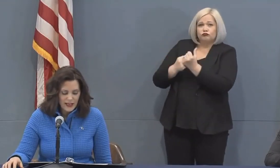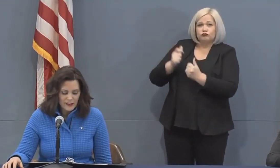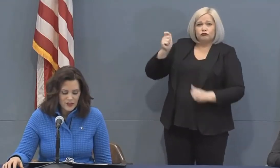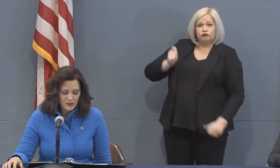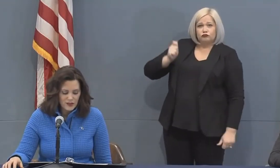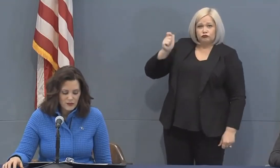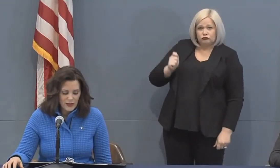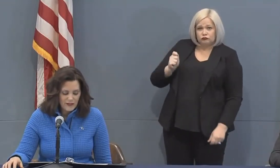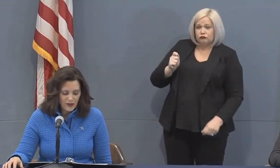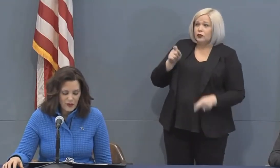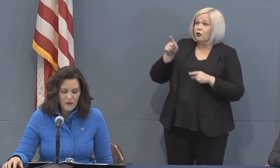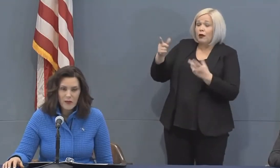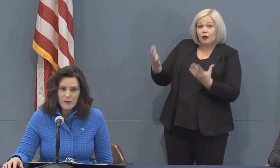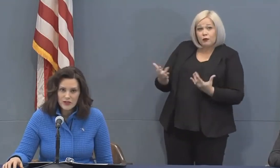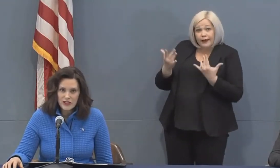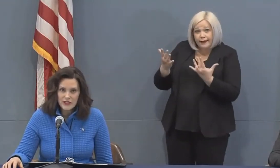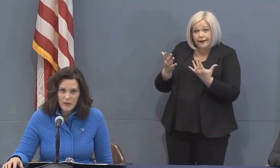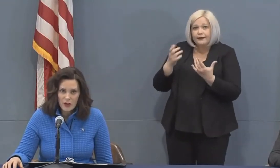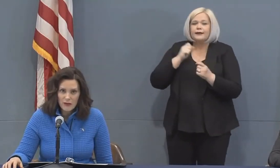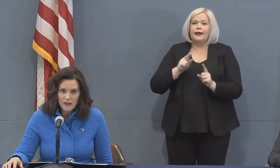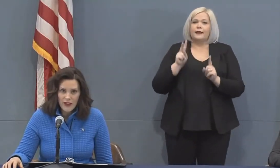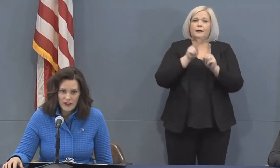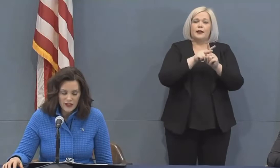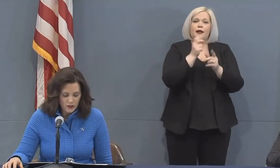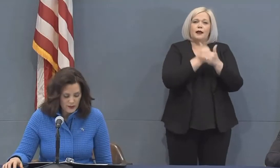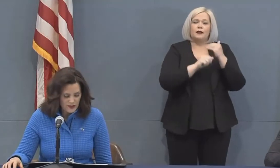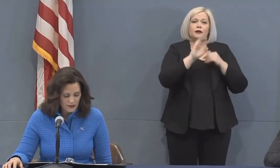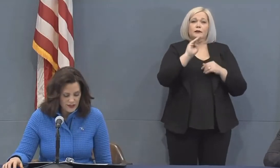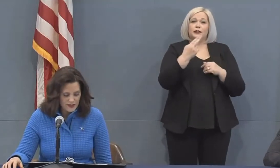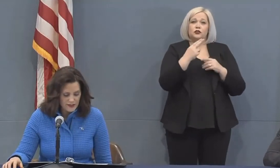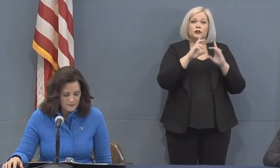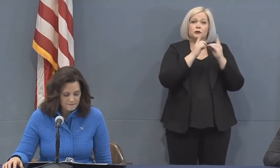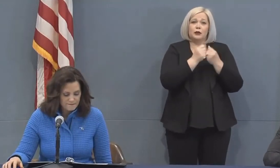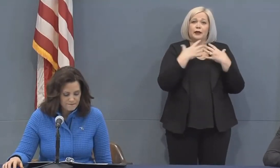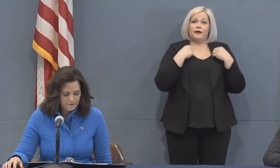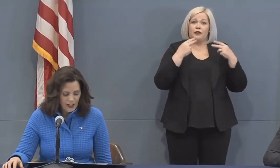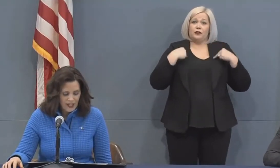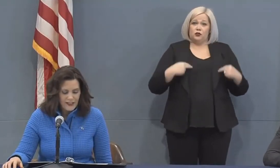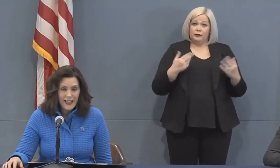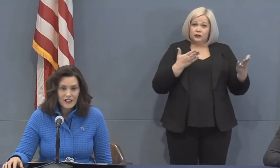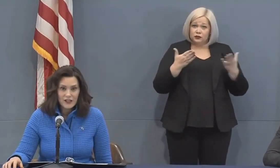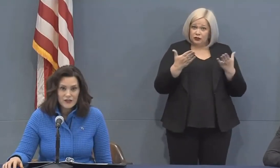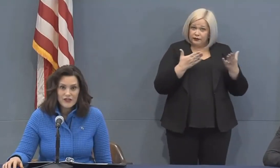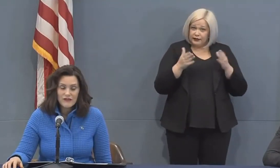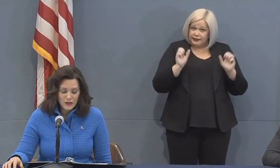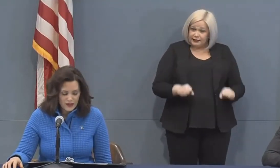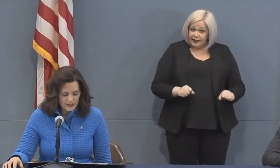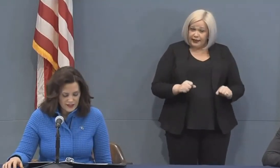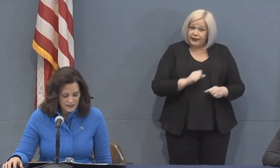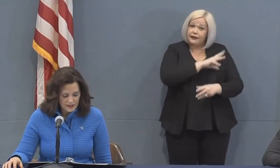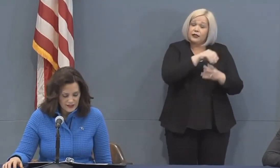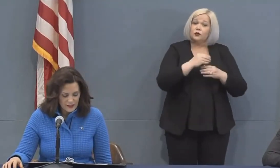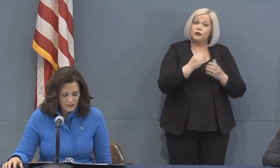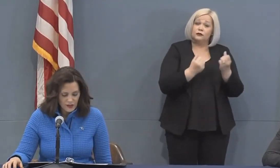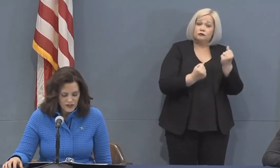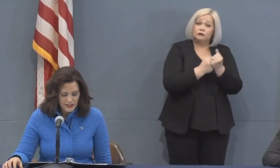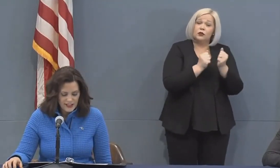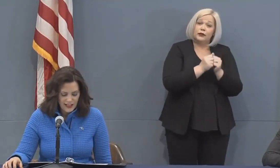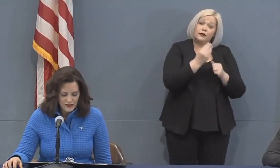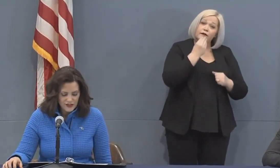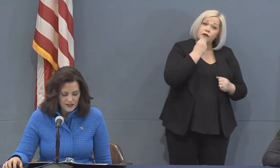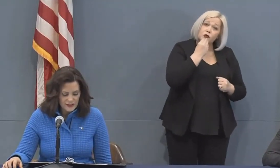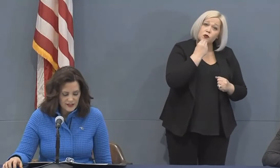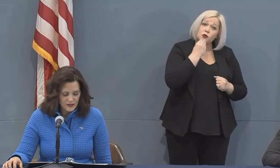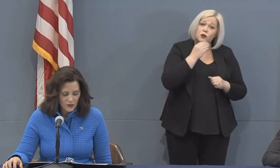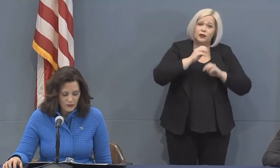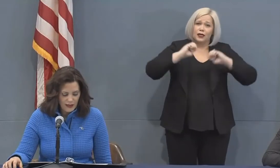may also be eligible to apply for help from the Michigan Department of Health and Human Services. That includes food assistance, emergency